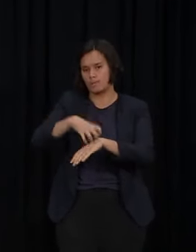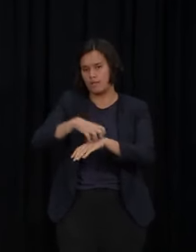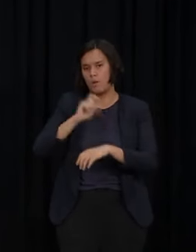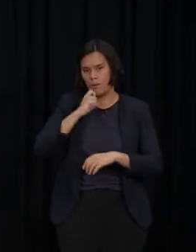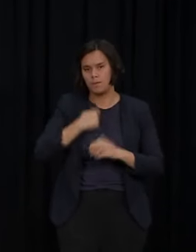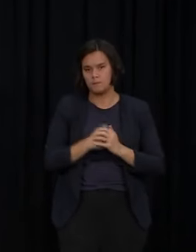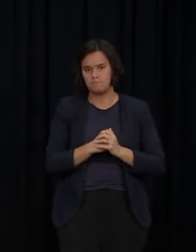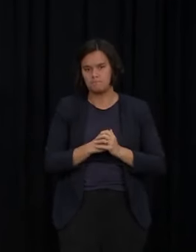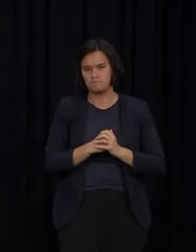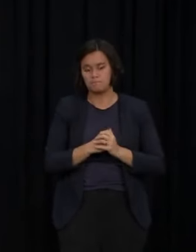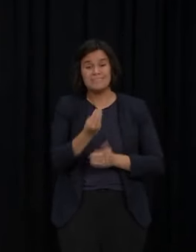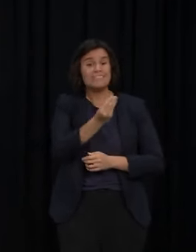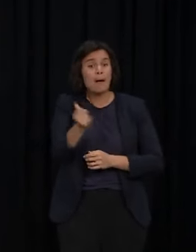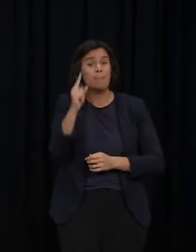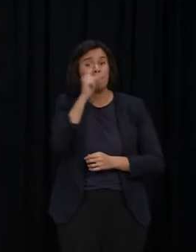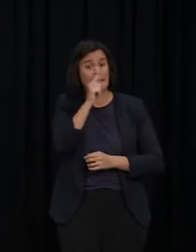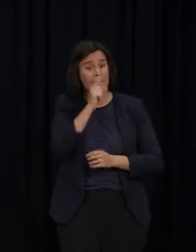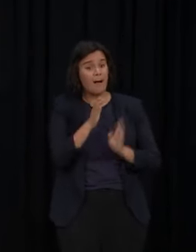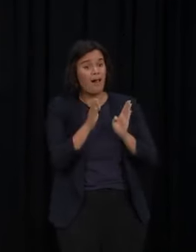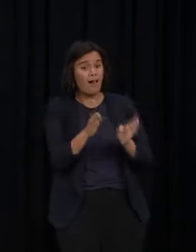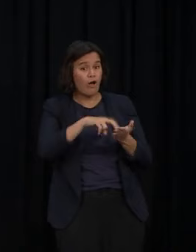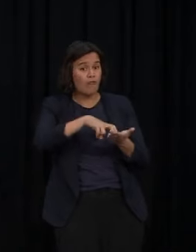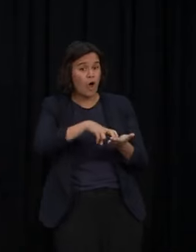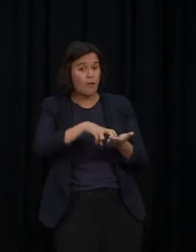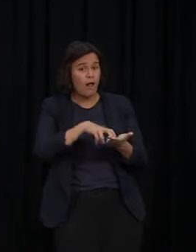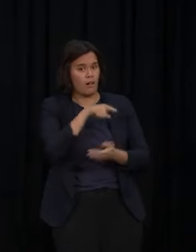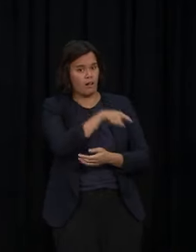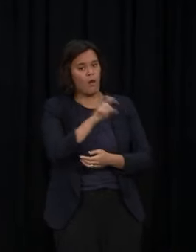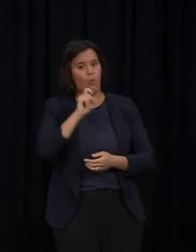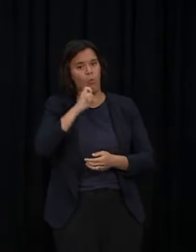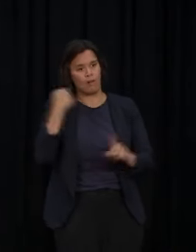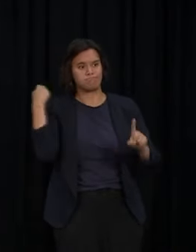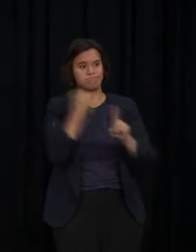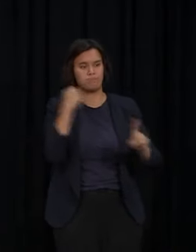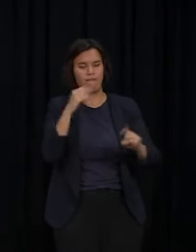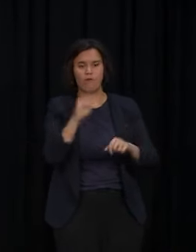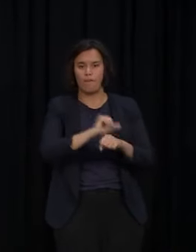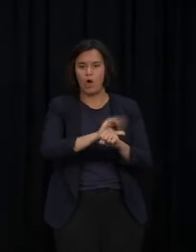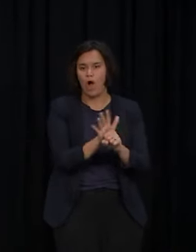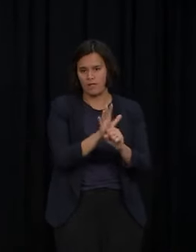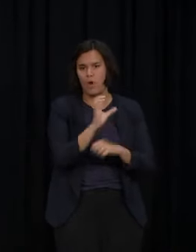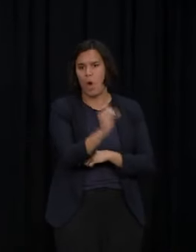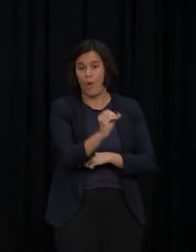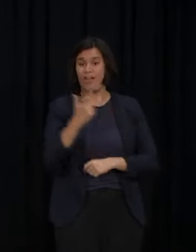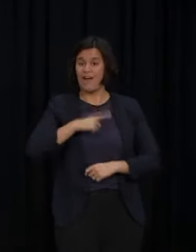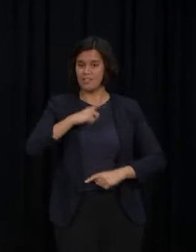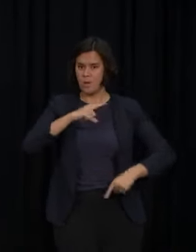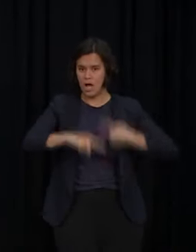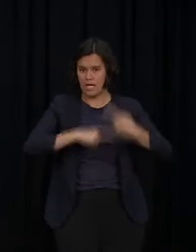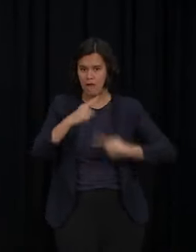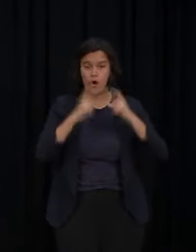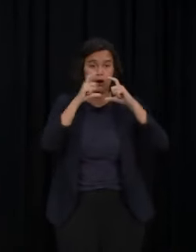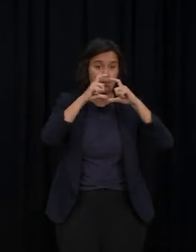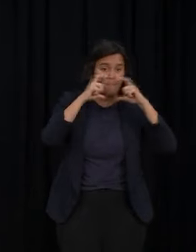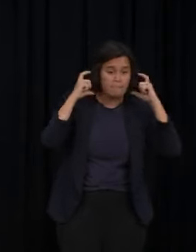people COVID will still be more severe, we're using public health measures like masks, gathering limits, and vaccine